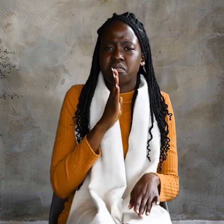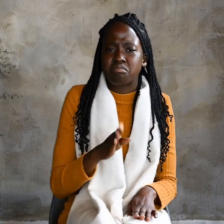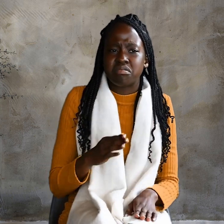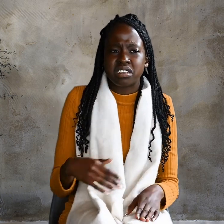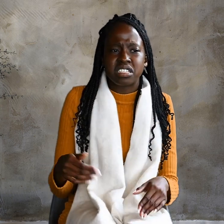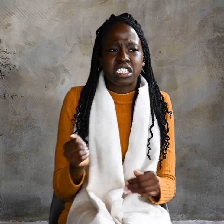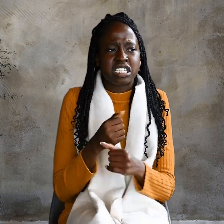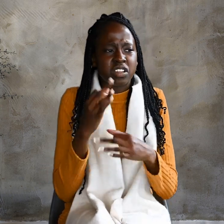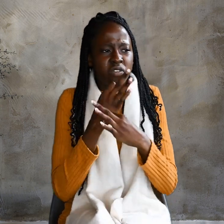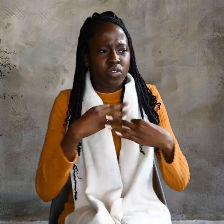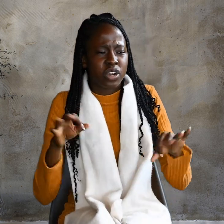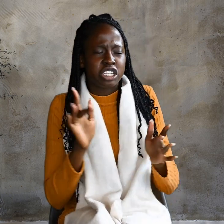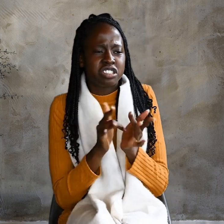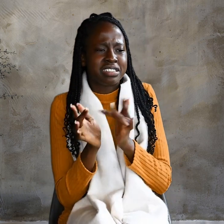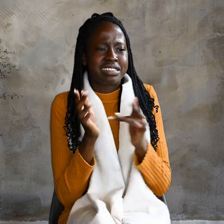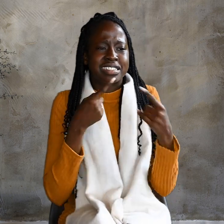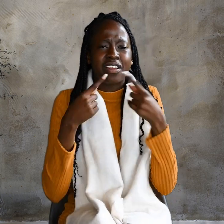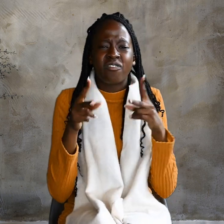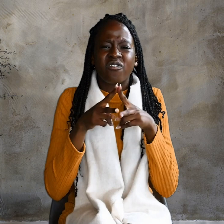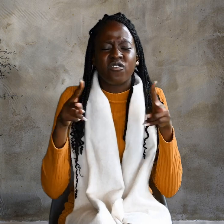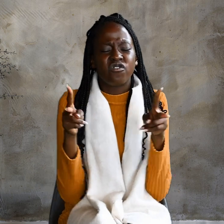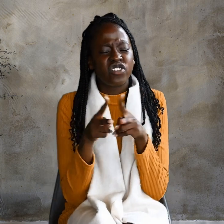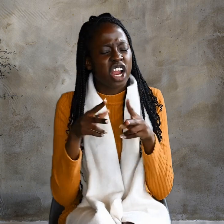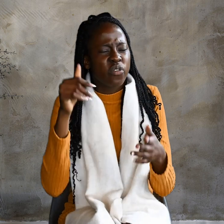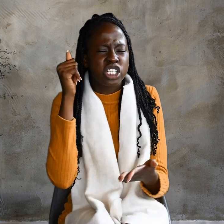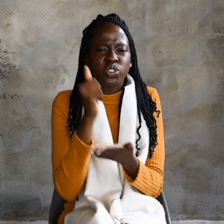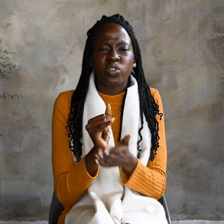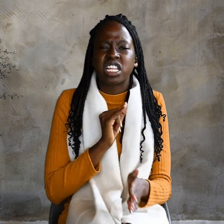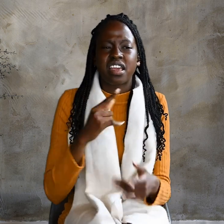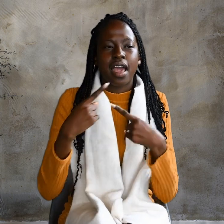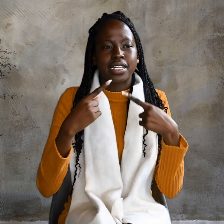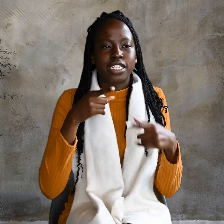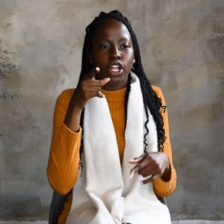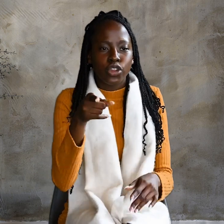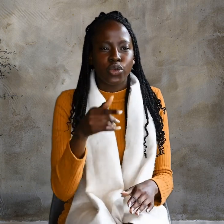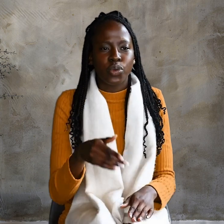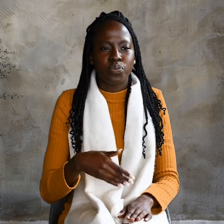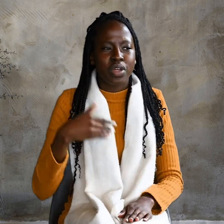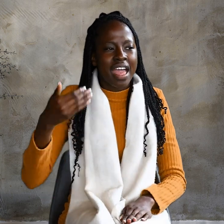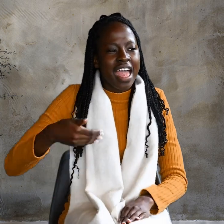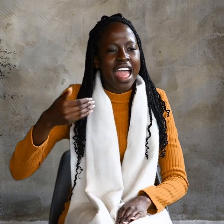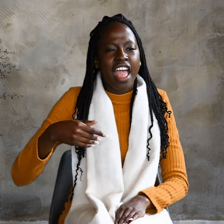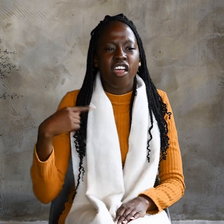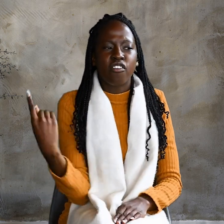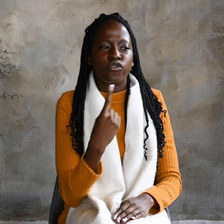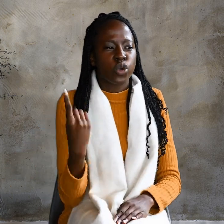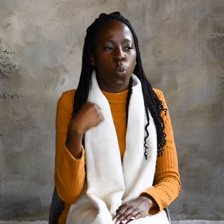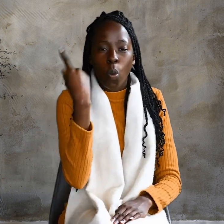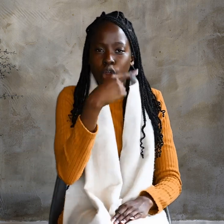Jesus replied, Very truly I tell you, Everyone